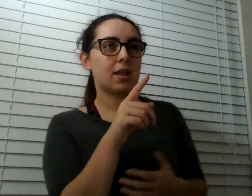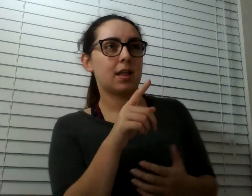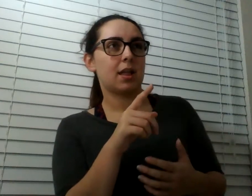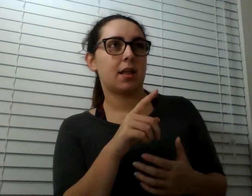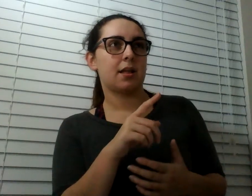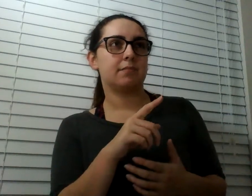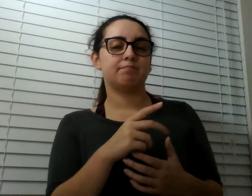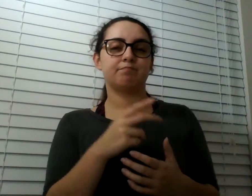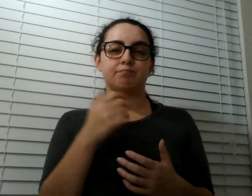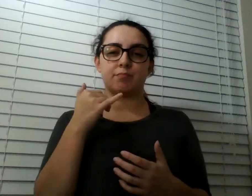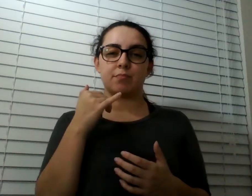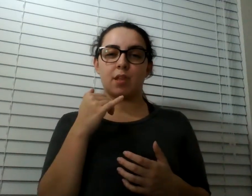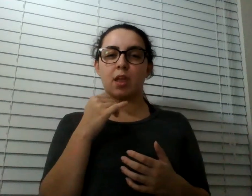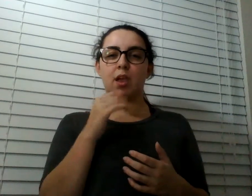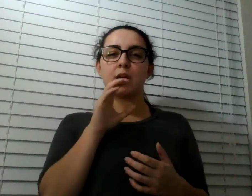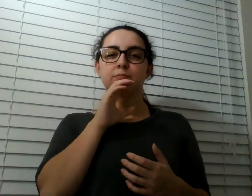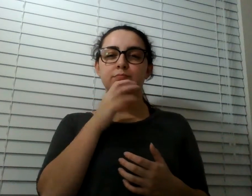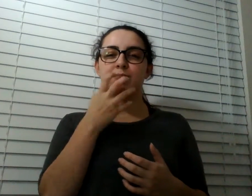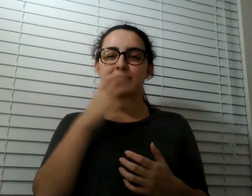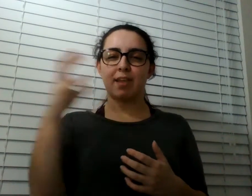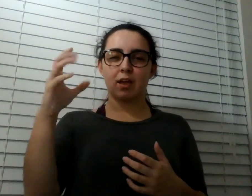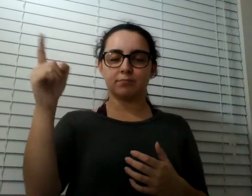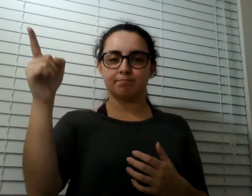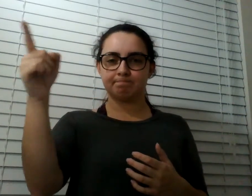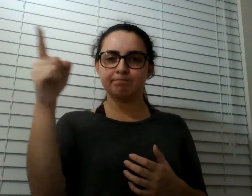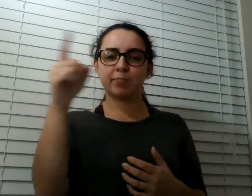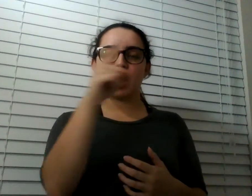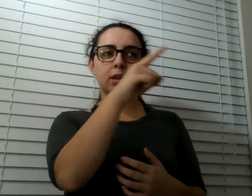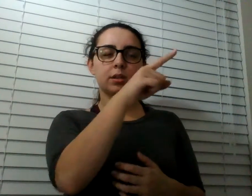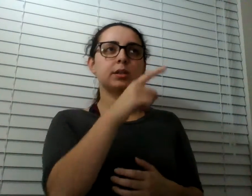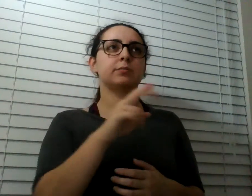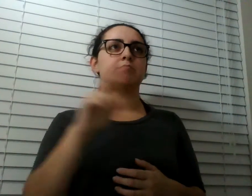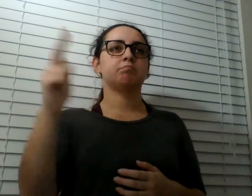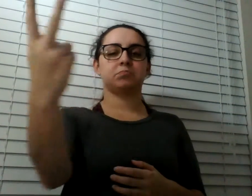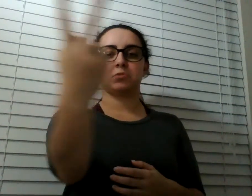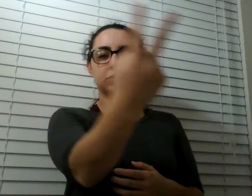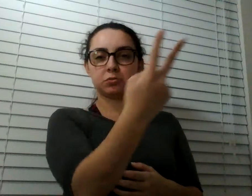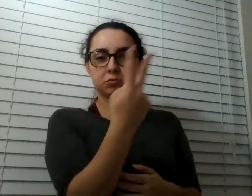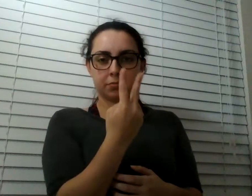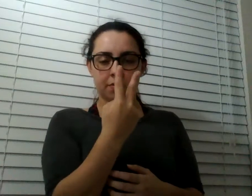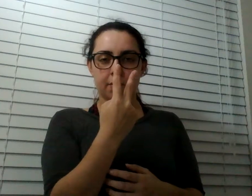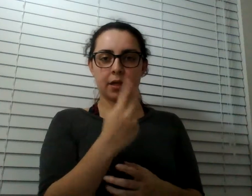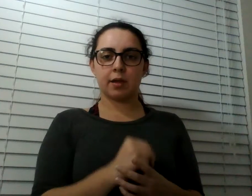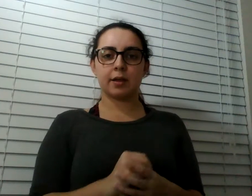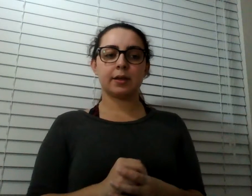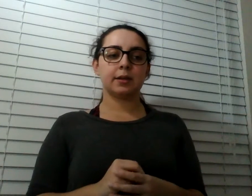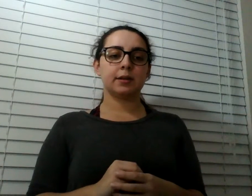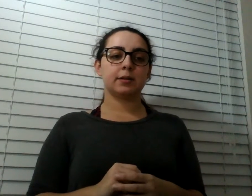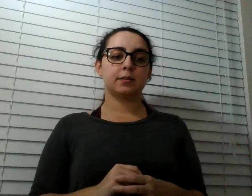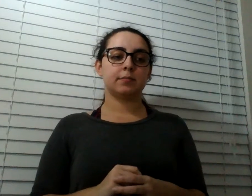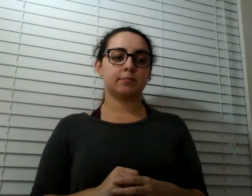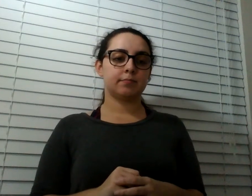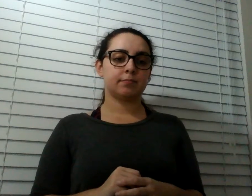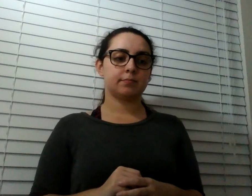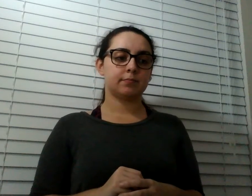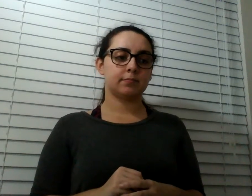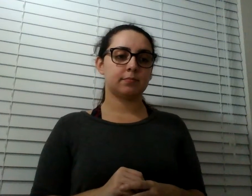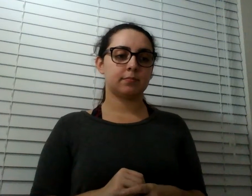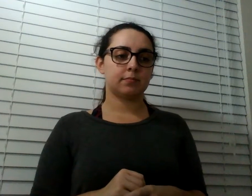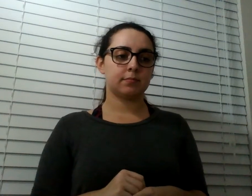It does kind of make sense, I guess. No. If the pod's been here for 700 years, it doesn't make sense at all that